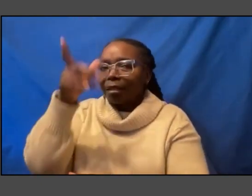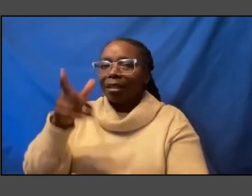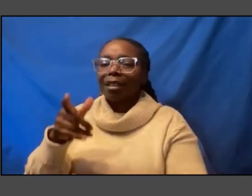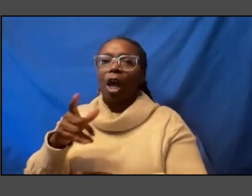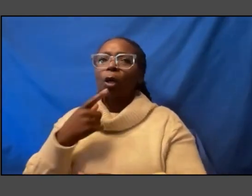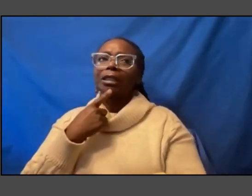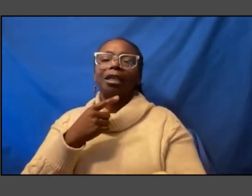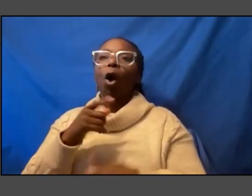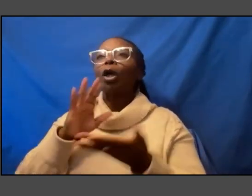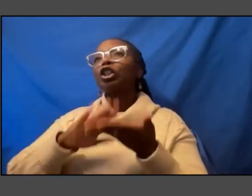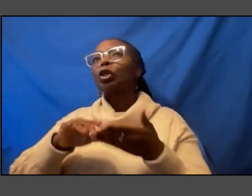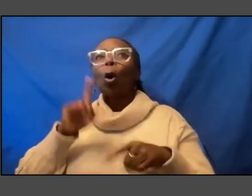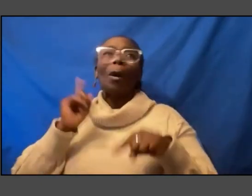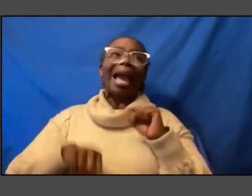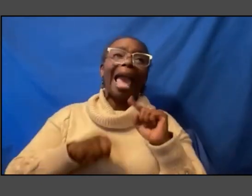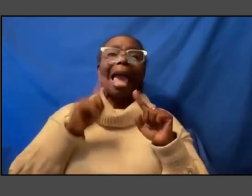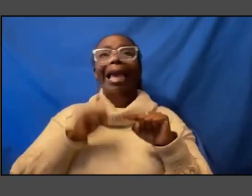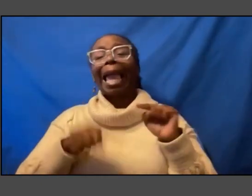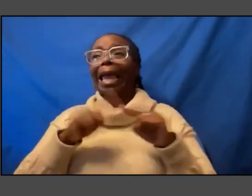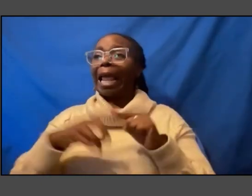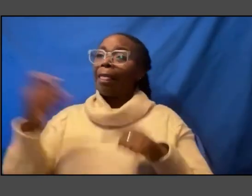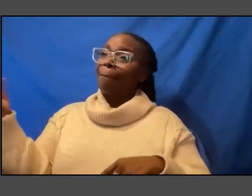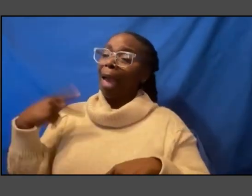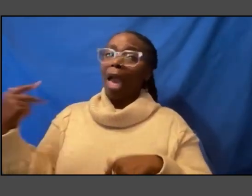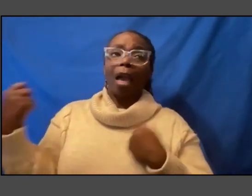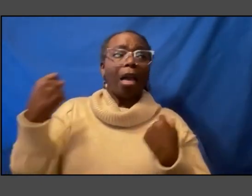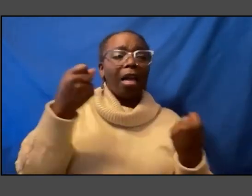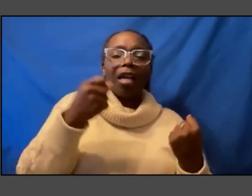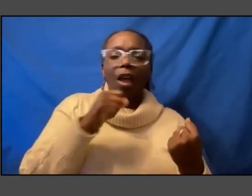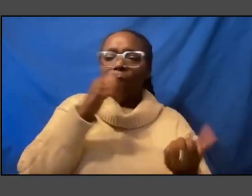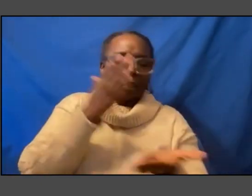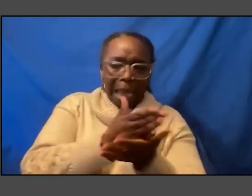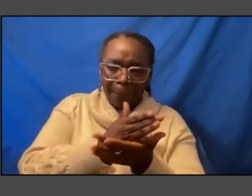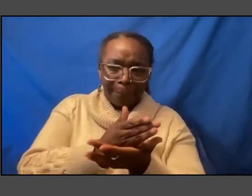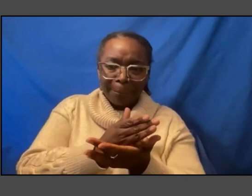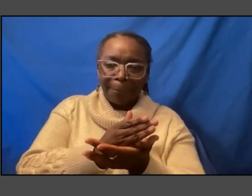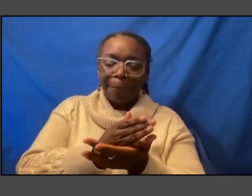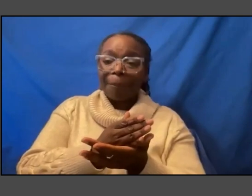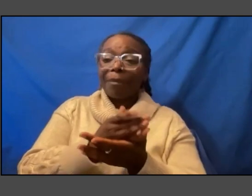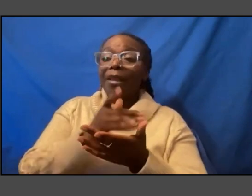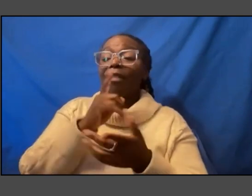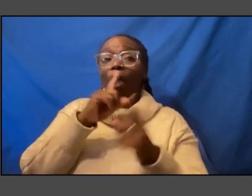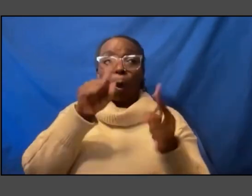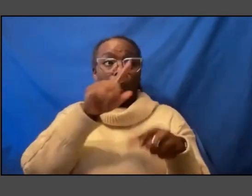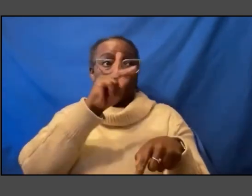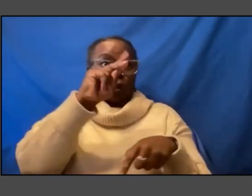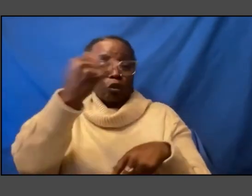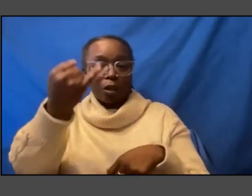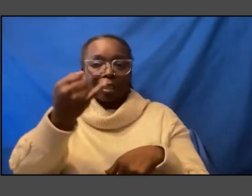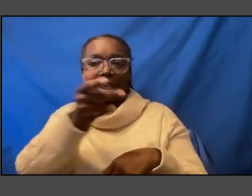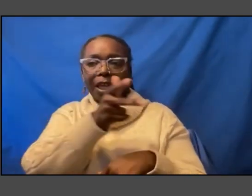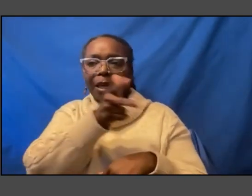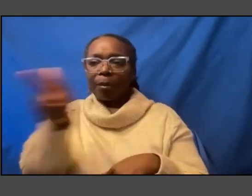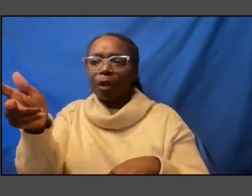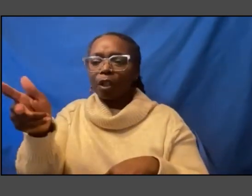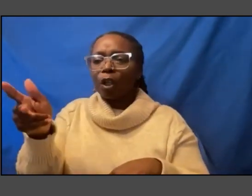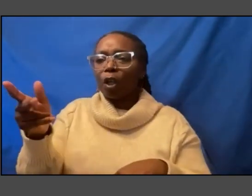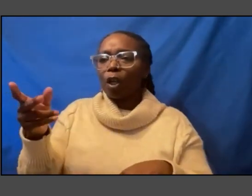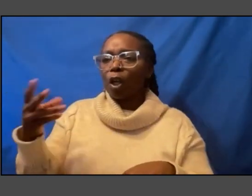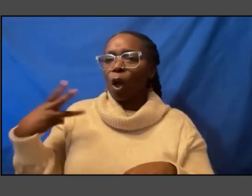on the way back he wouldn't stop and then instead of going to new jersey he pulled into washington and pulled into the smithsonian and said here's